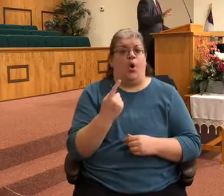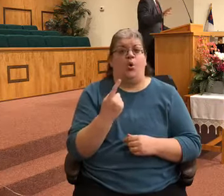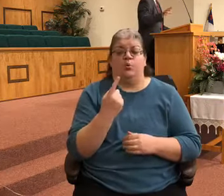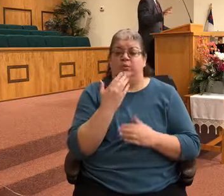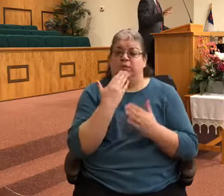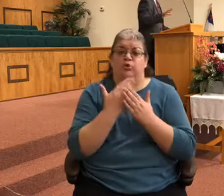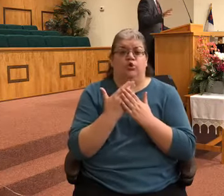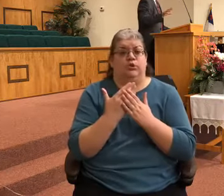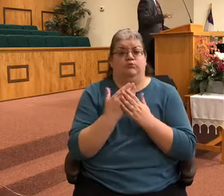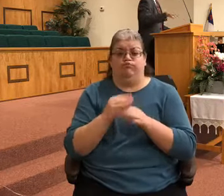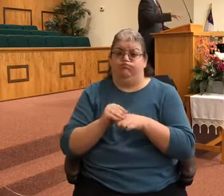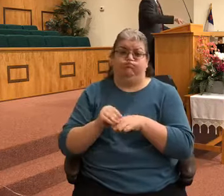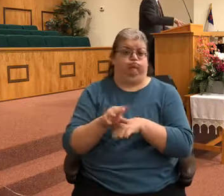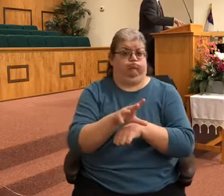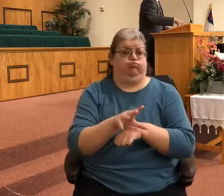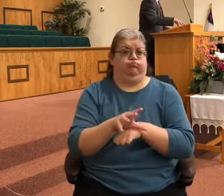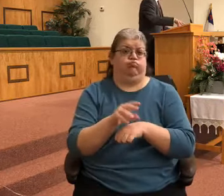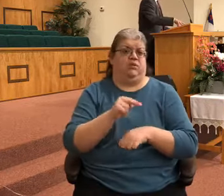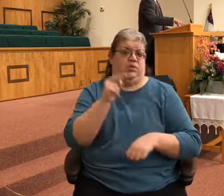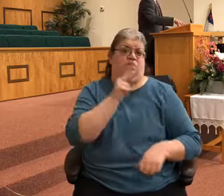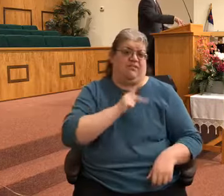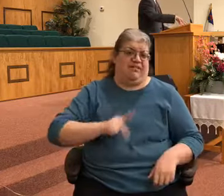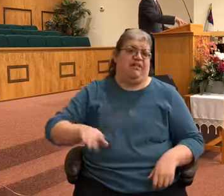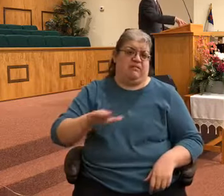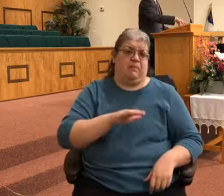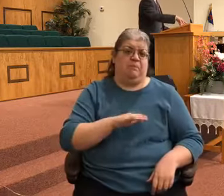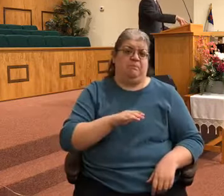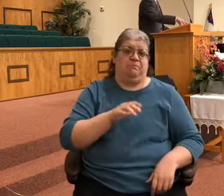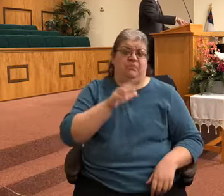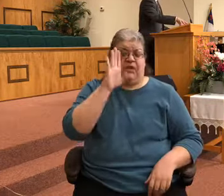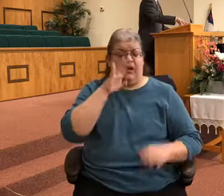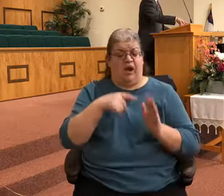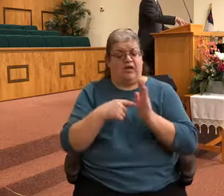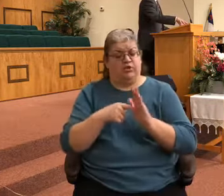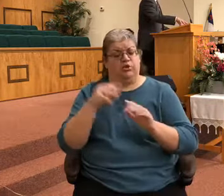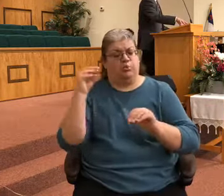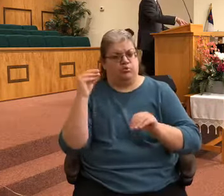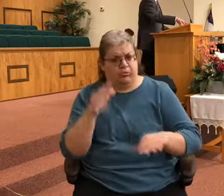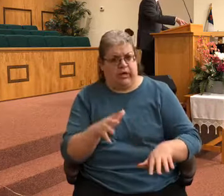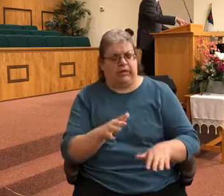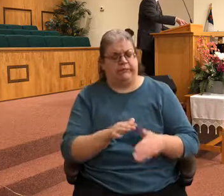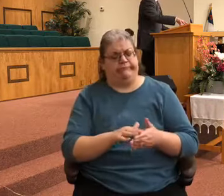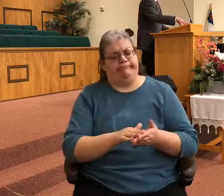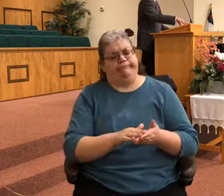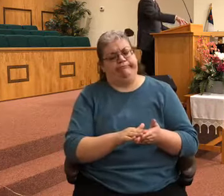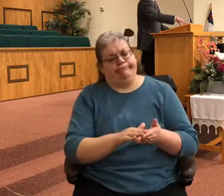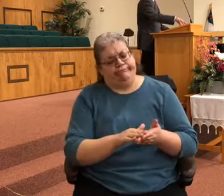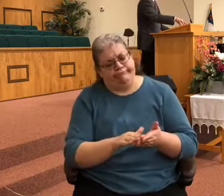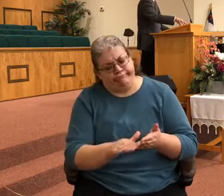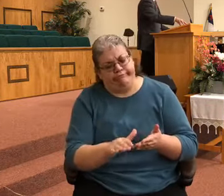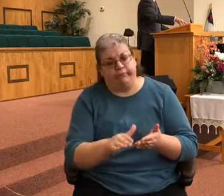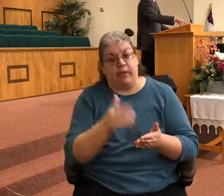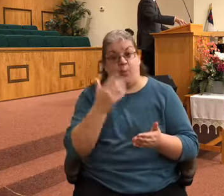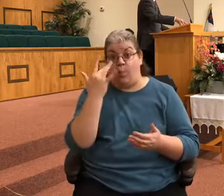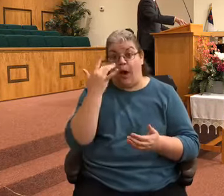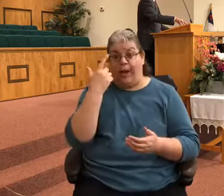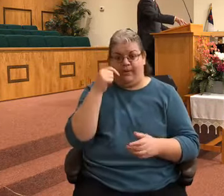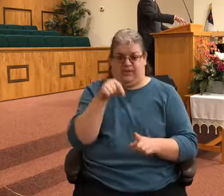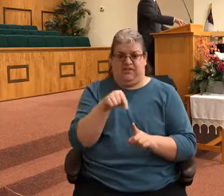And God has shown grace to the people of the northern kingdom really because of this prophet. He's about